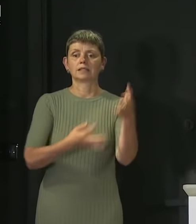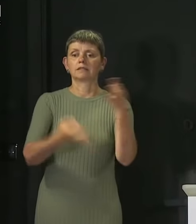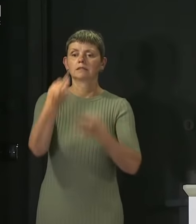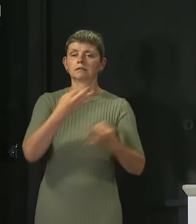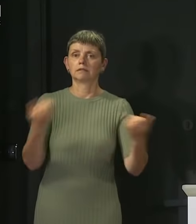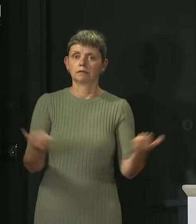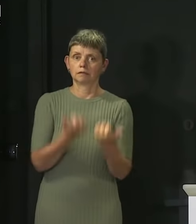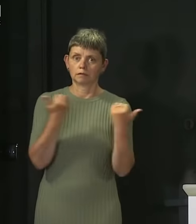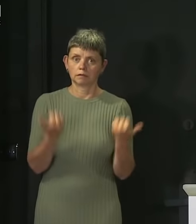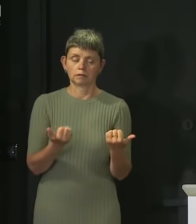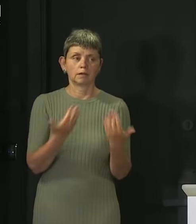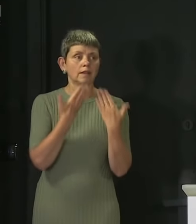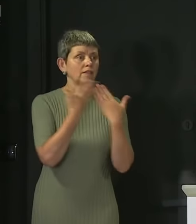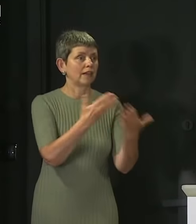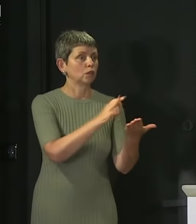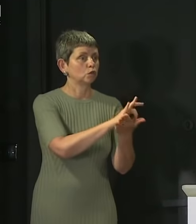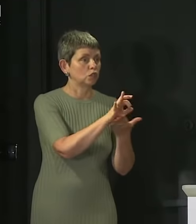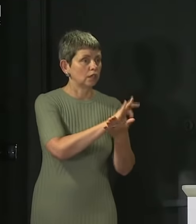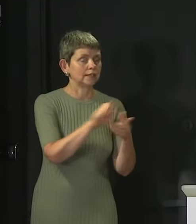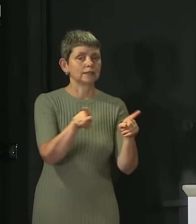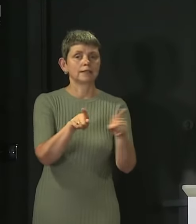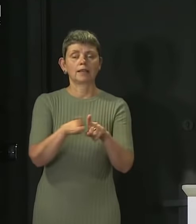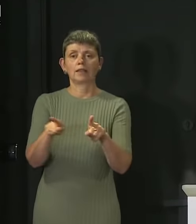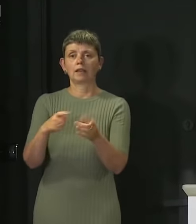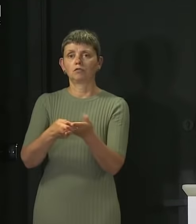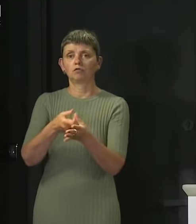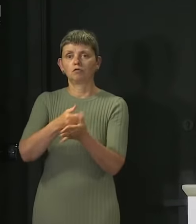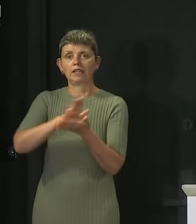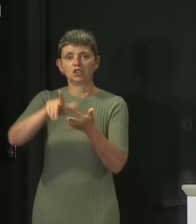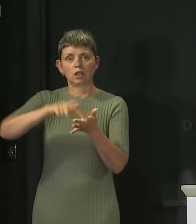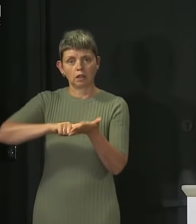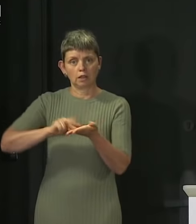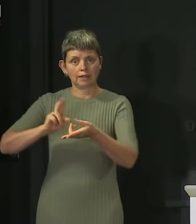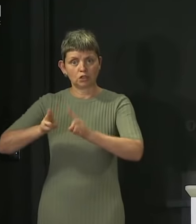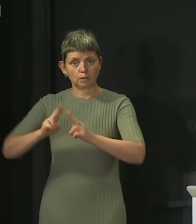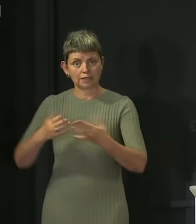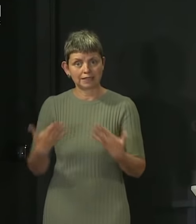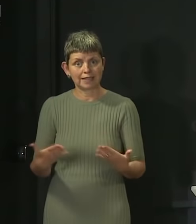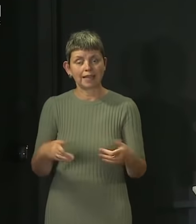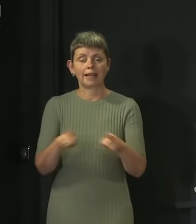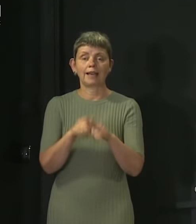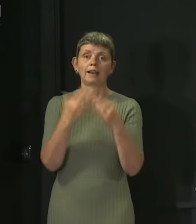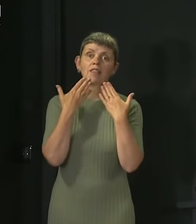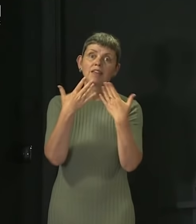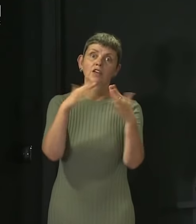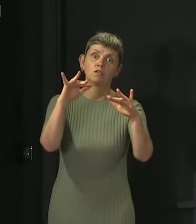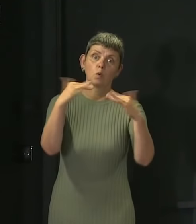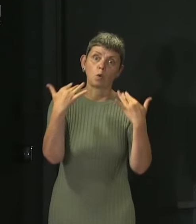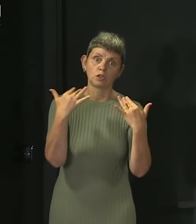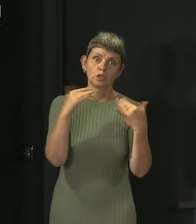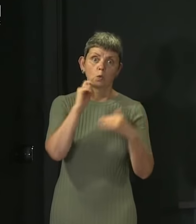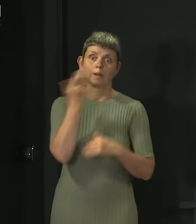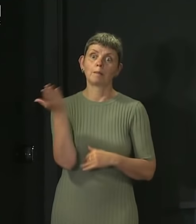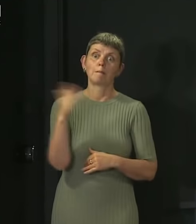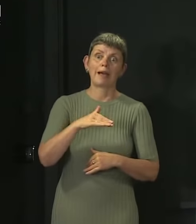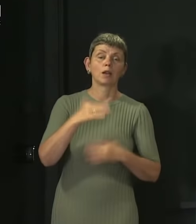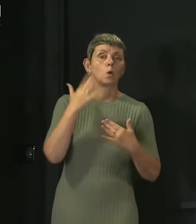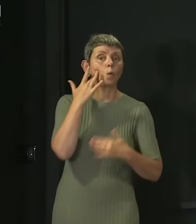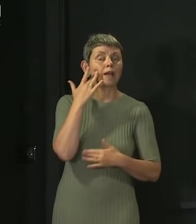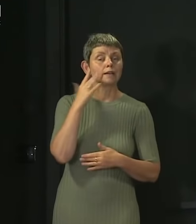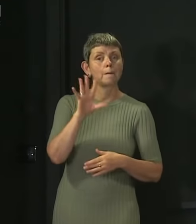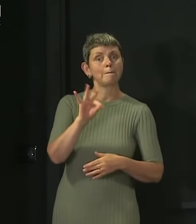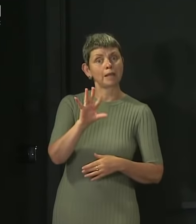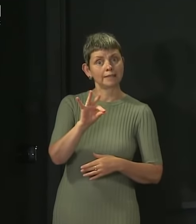today. Thanks to the journalists, to Rachel for interpreting for us today, and thanks to you for joining us. We'll be back here again on